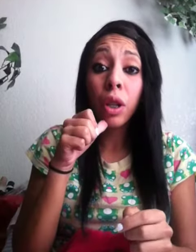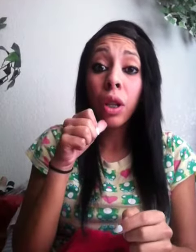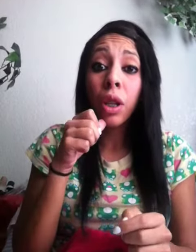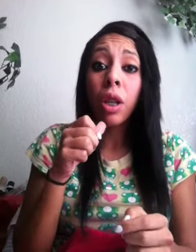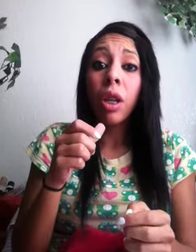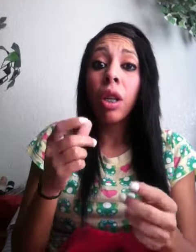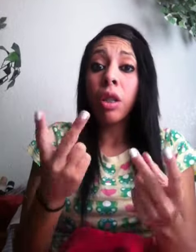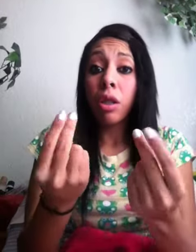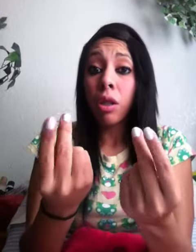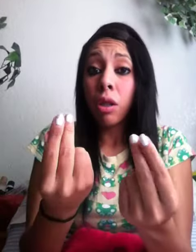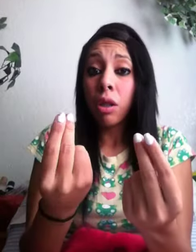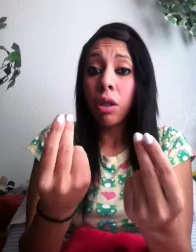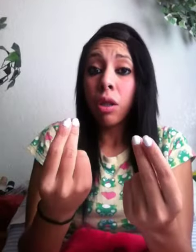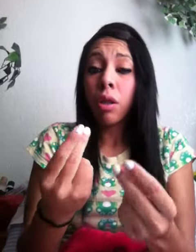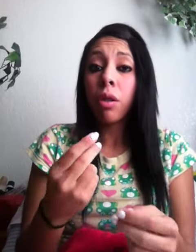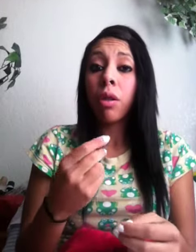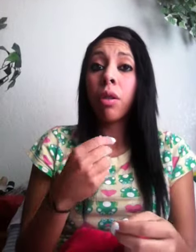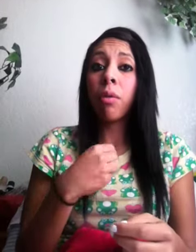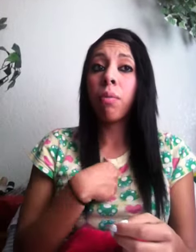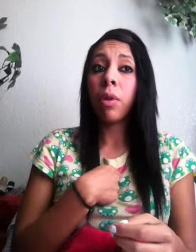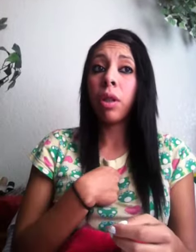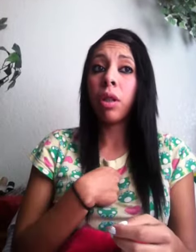Oh, they're, they're, they're, like, females.